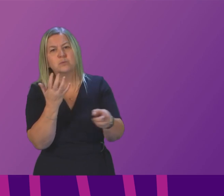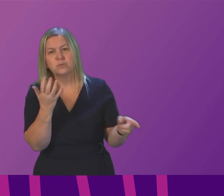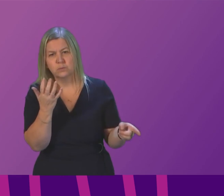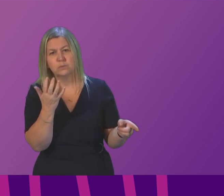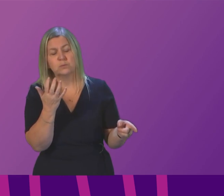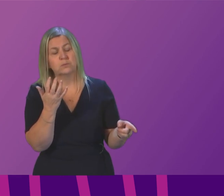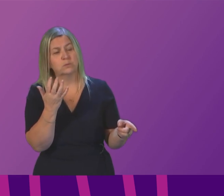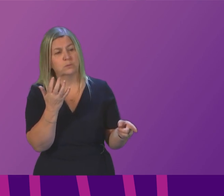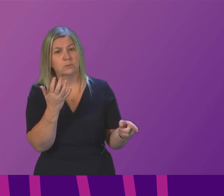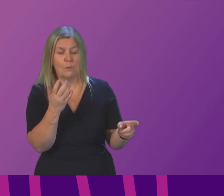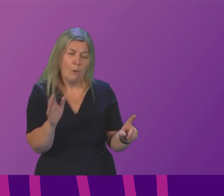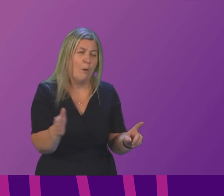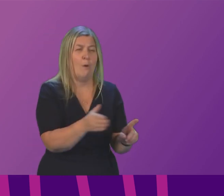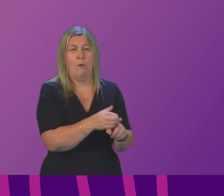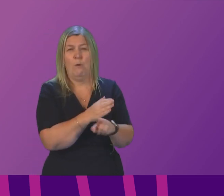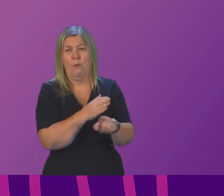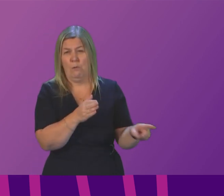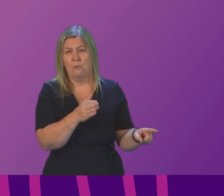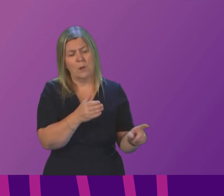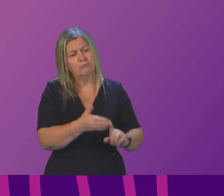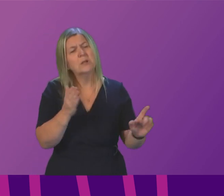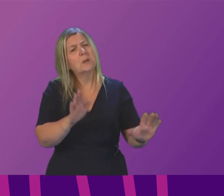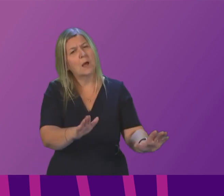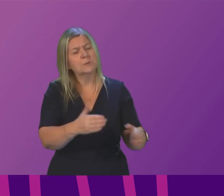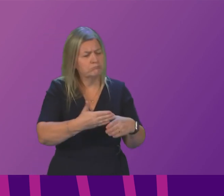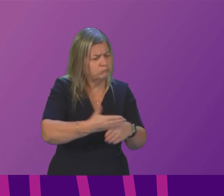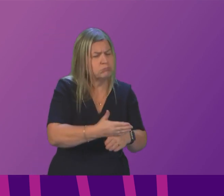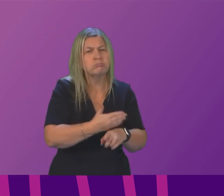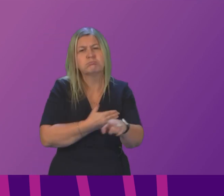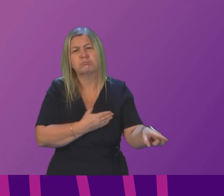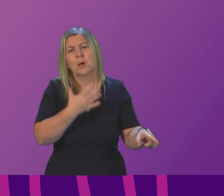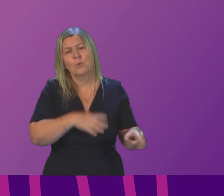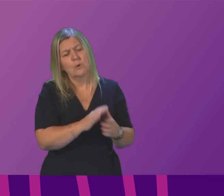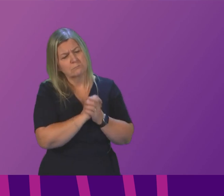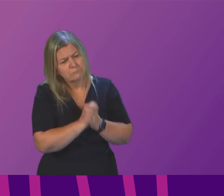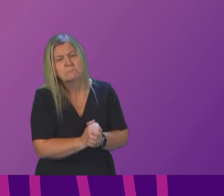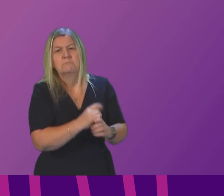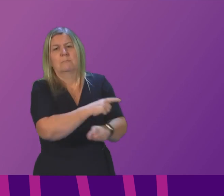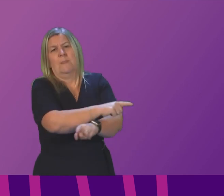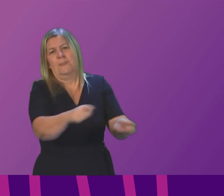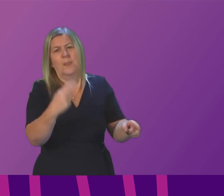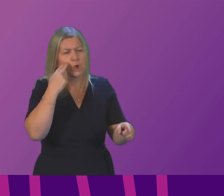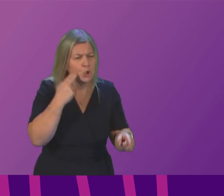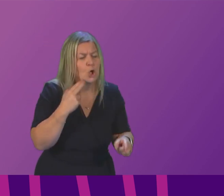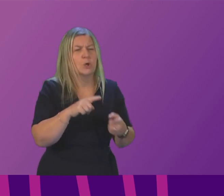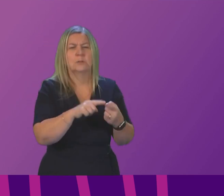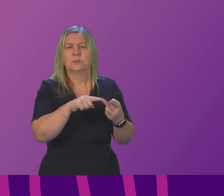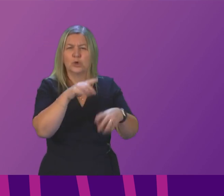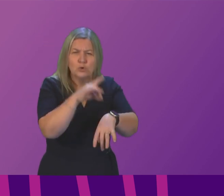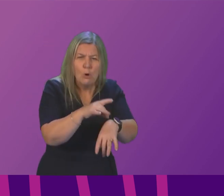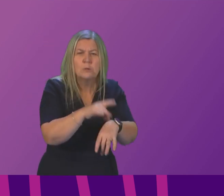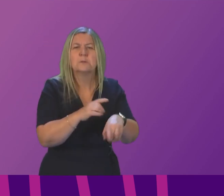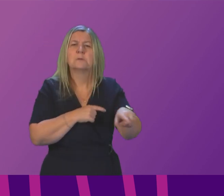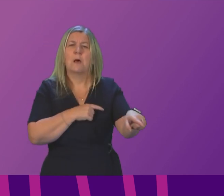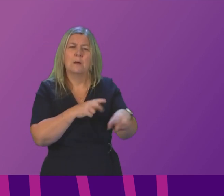and I certainly recognise that and I want again to pay tribute to and express my gratitude to nurses doctors everybody working